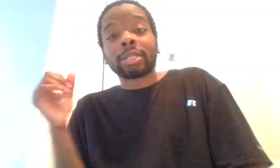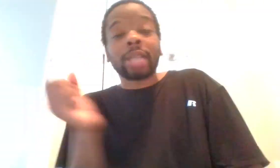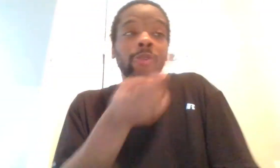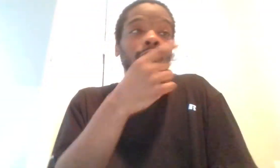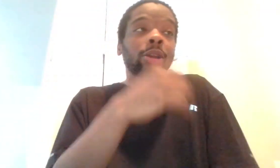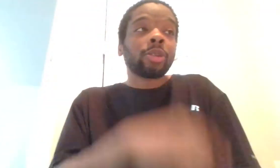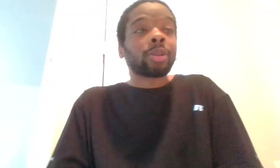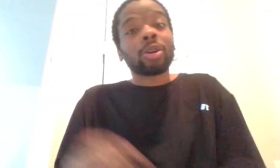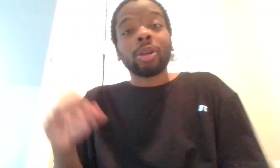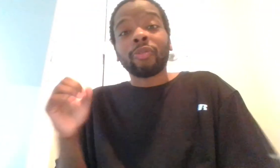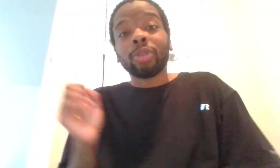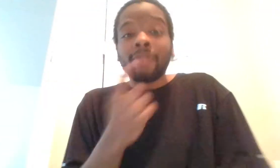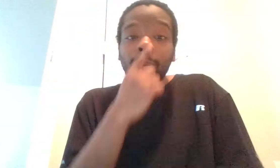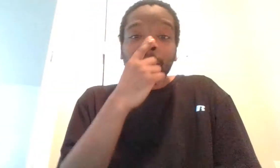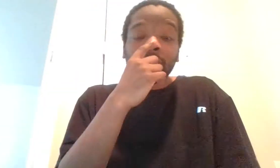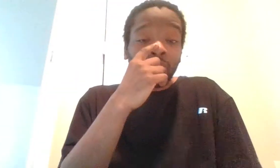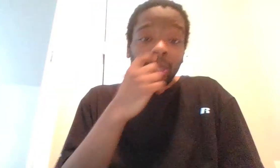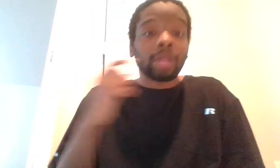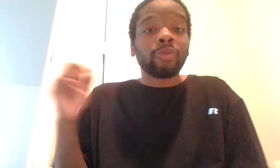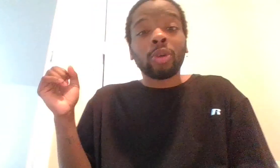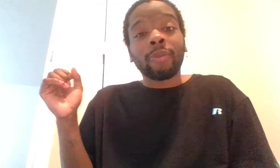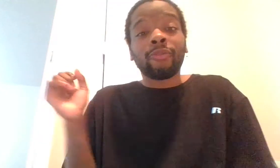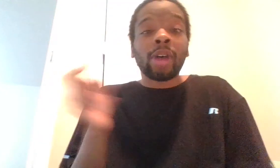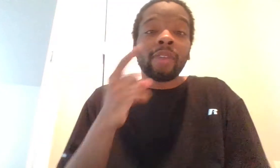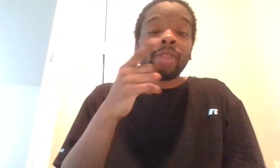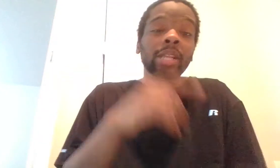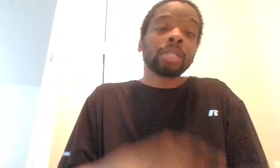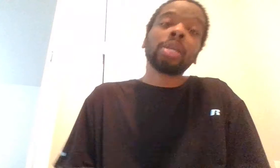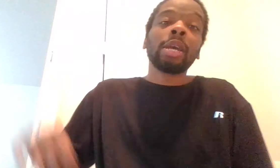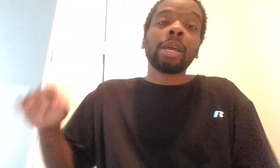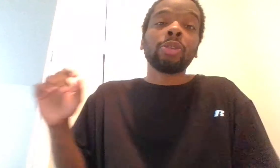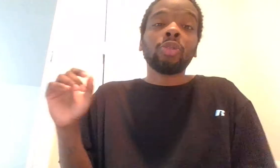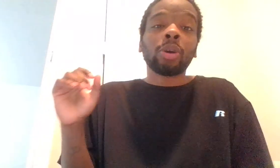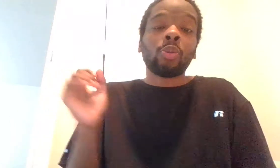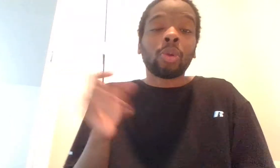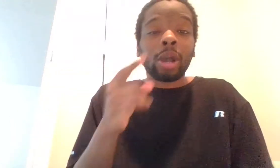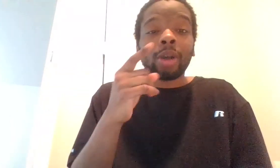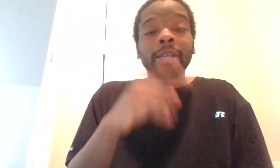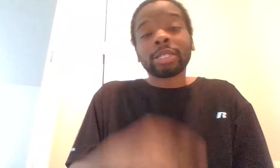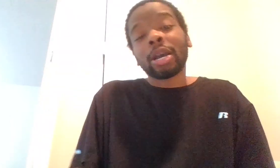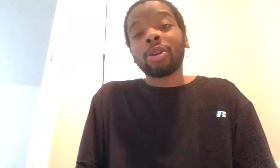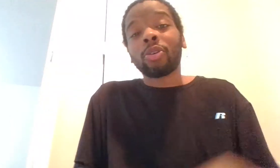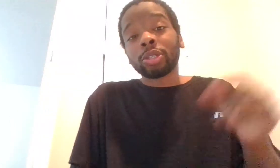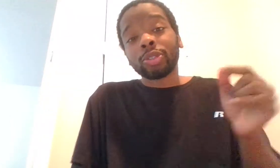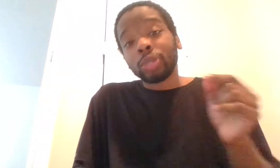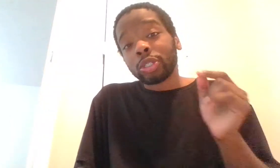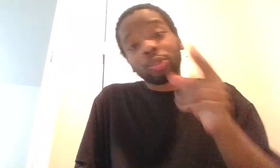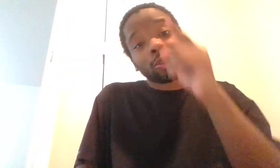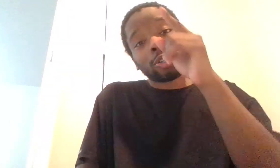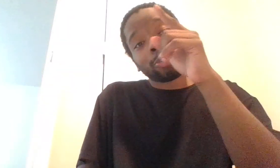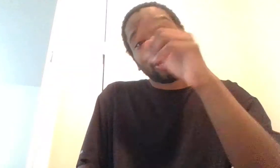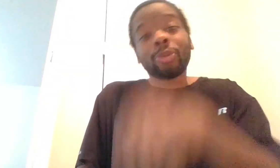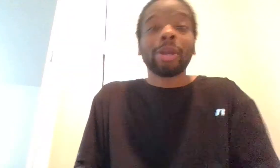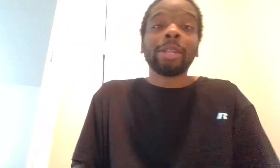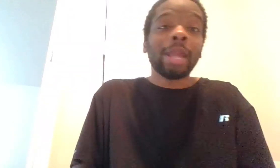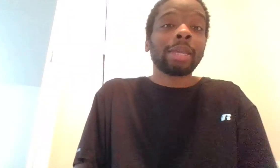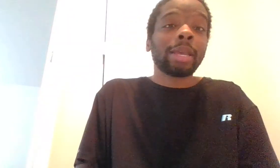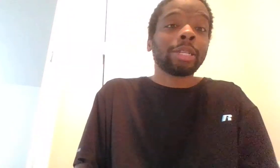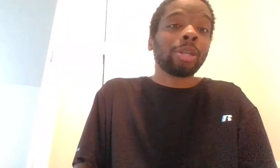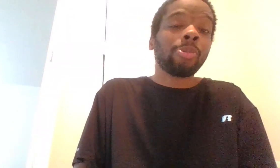state of freaking North Dakota, if you live in Bismarck, and if you are five natives, and you are a Caucasian guy on horse, you can shoot those people and not get in trouble